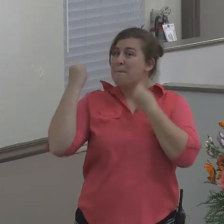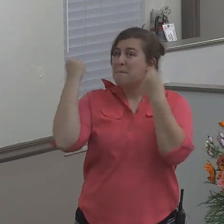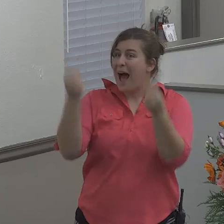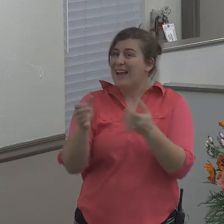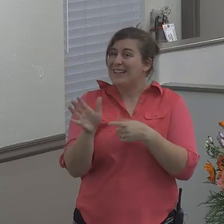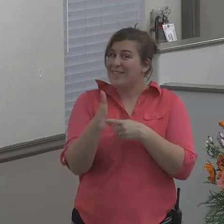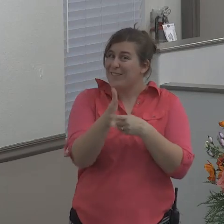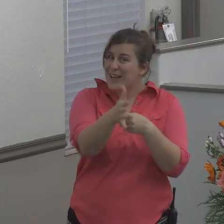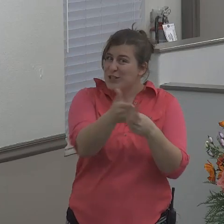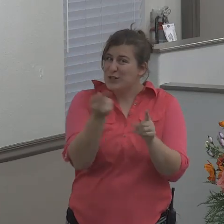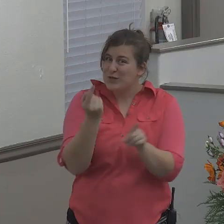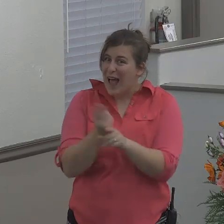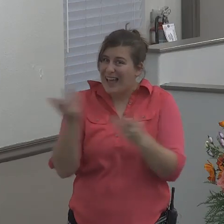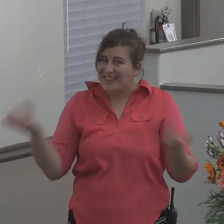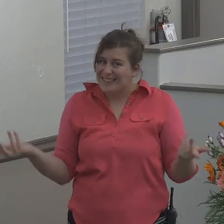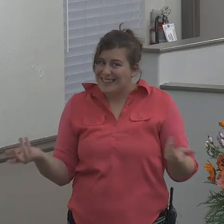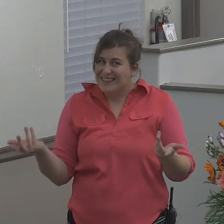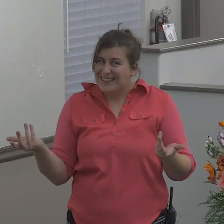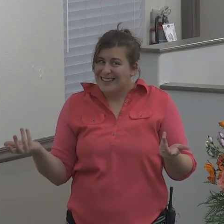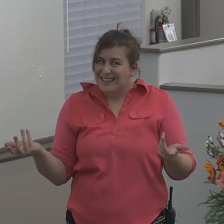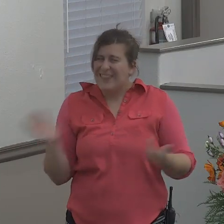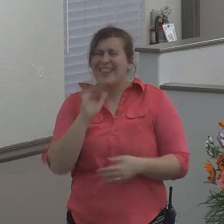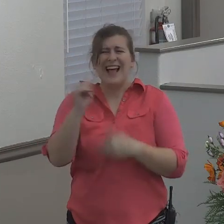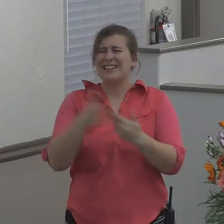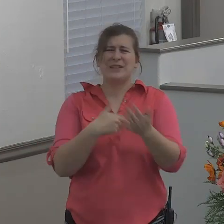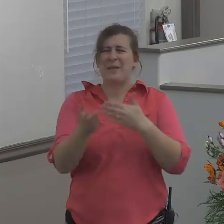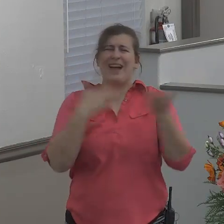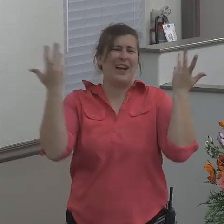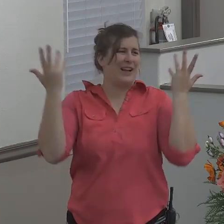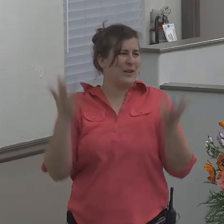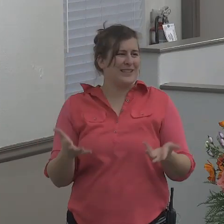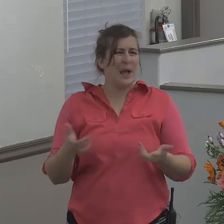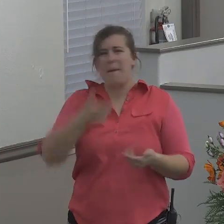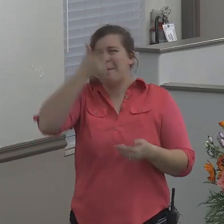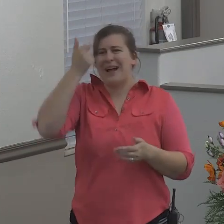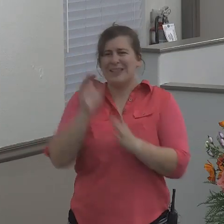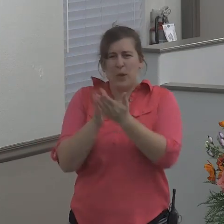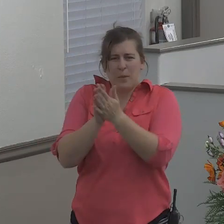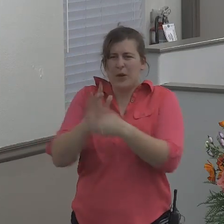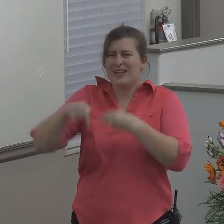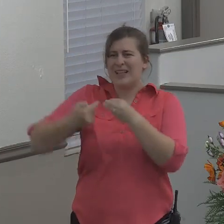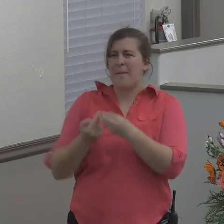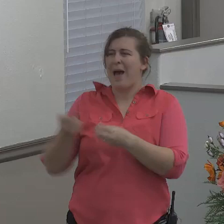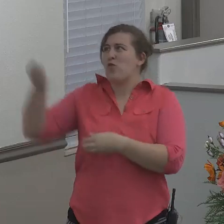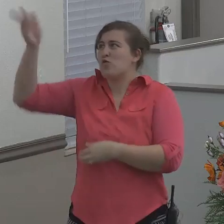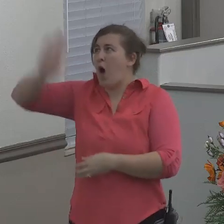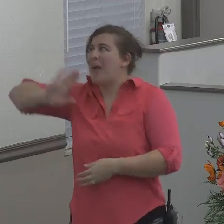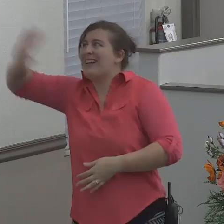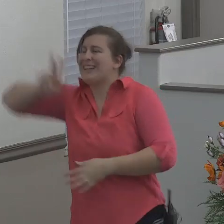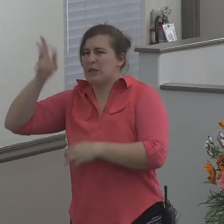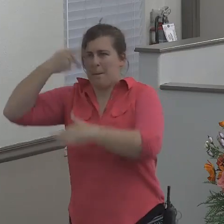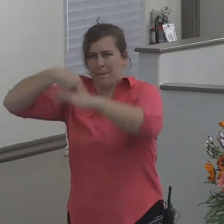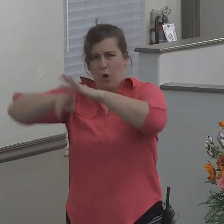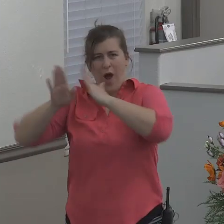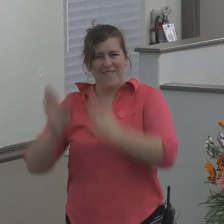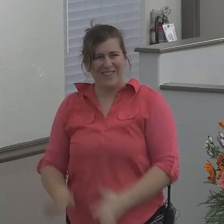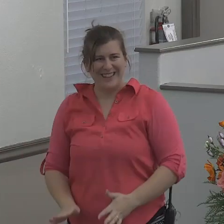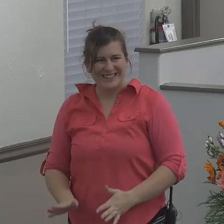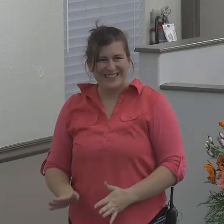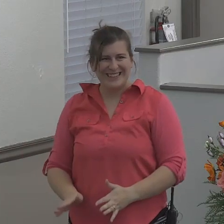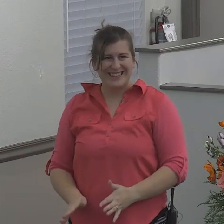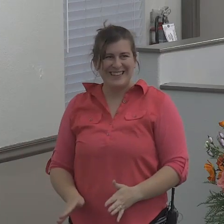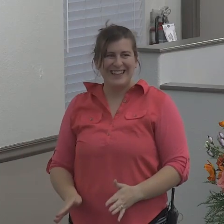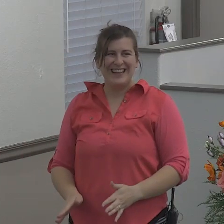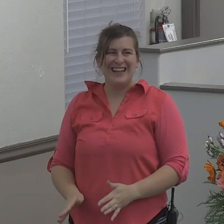But none of that really matters anyways because this is a book about God and a prophet of God that is not